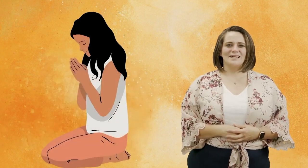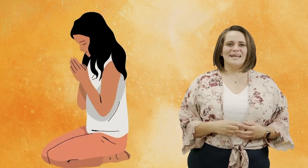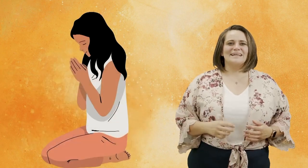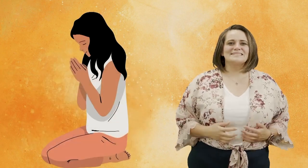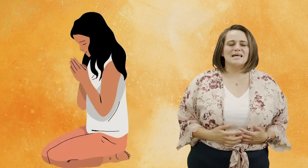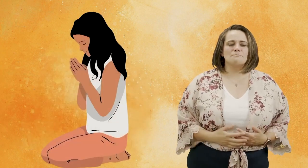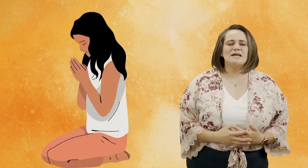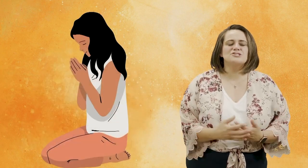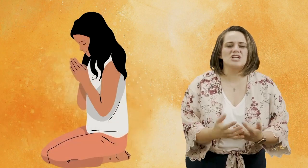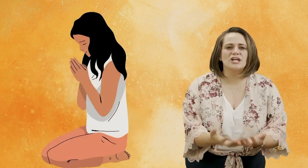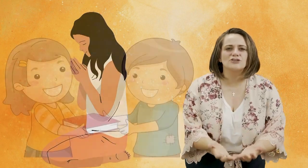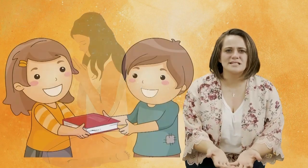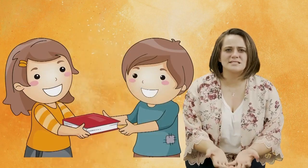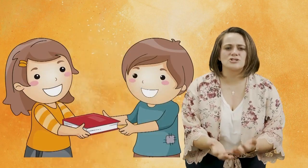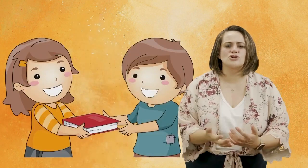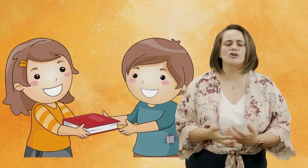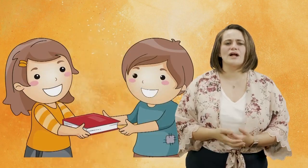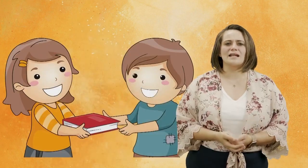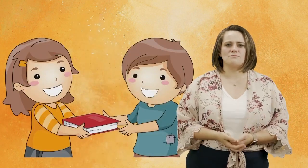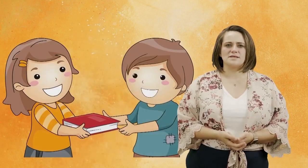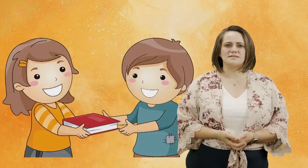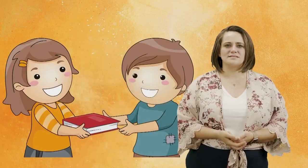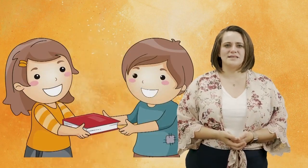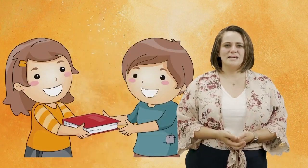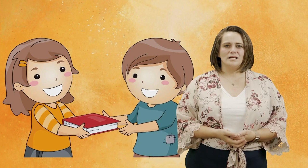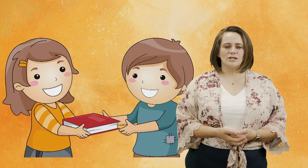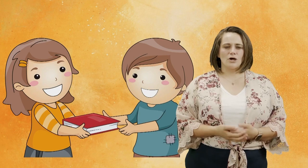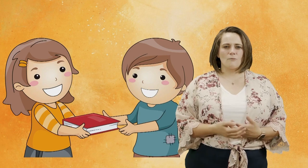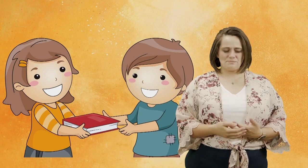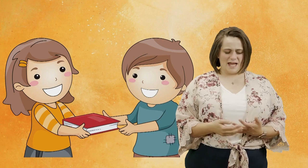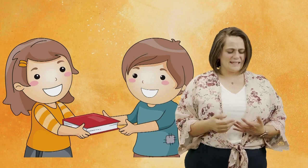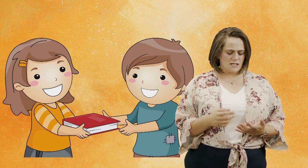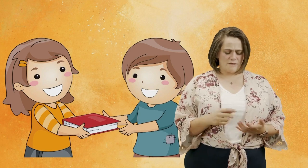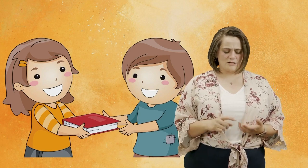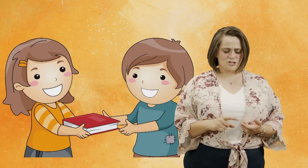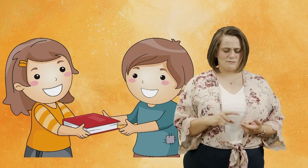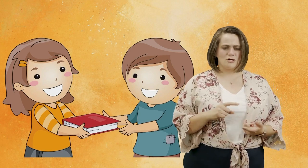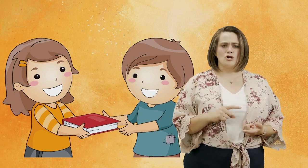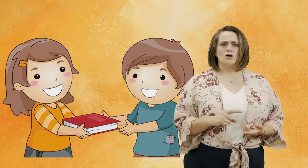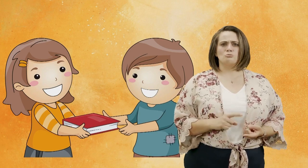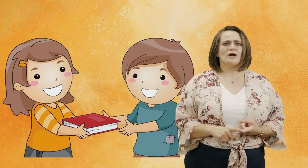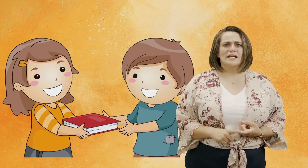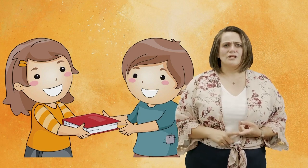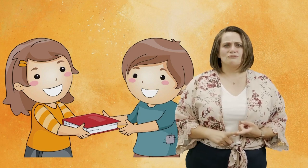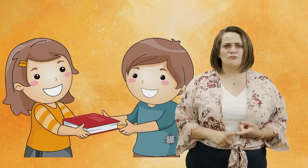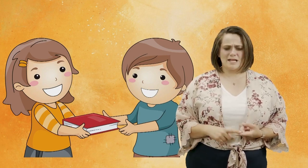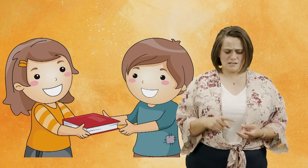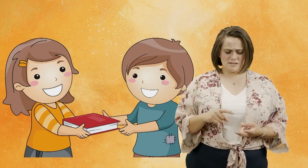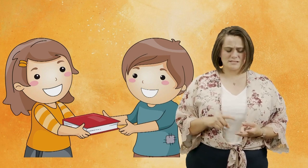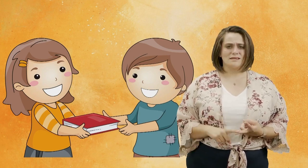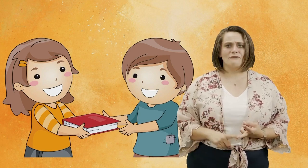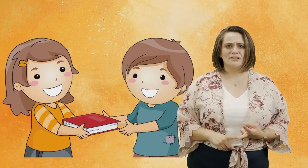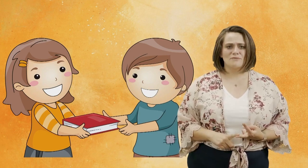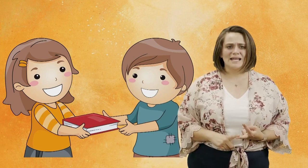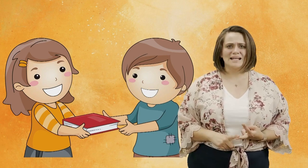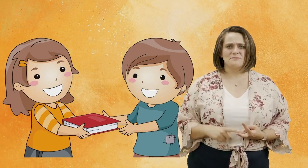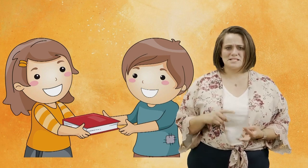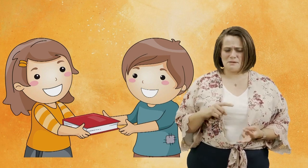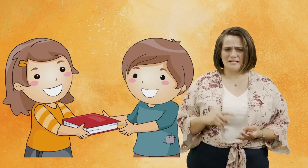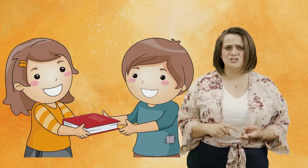he said be generous to your enemies you know i can't imagine praying for my enemies loving my enemies being